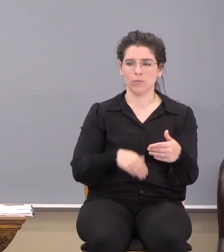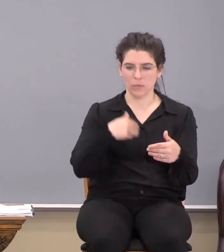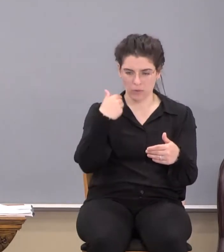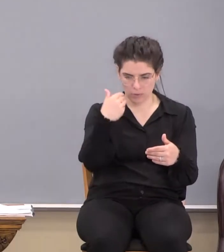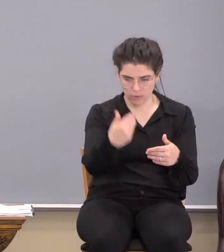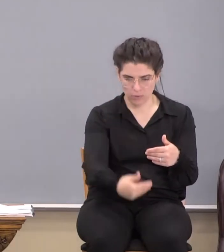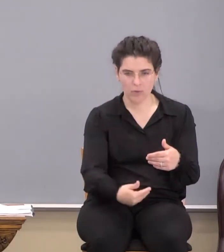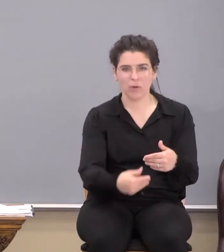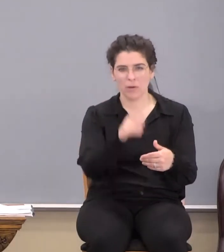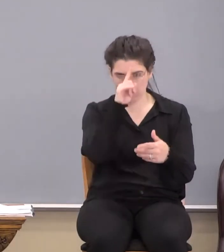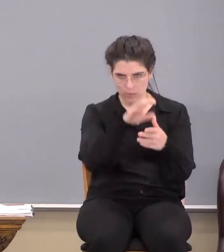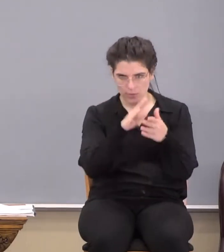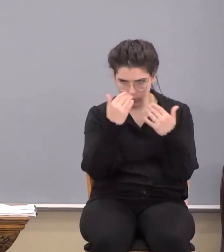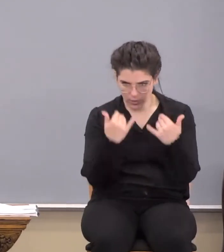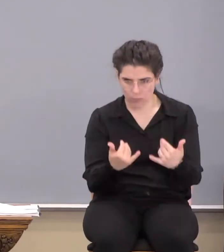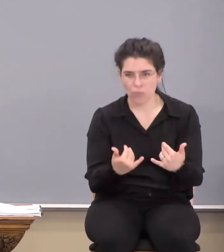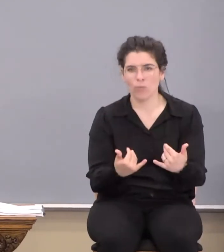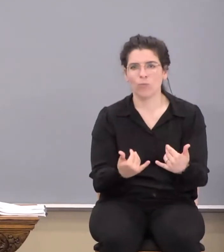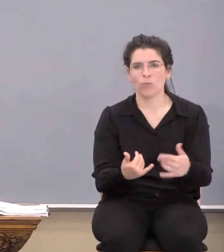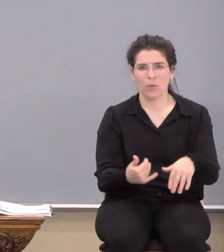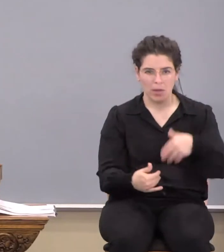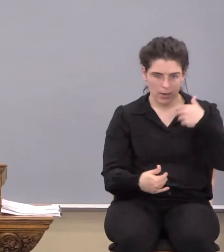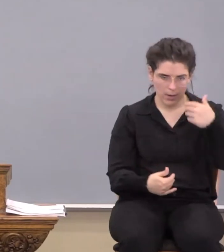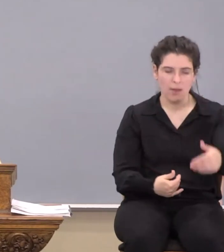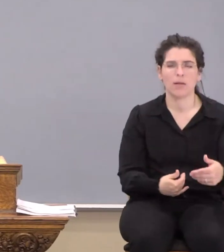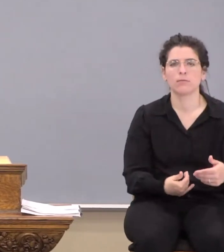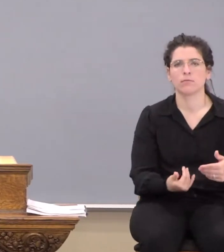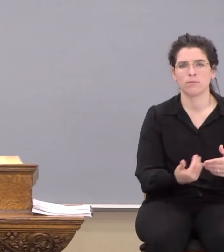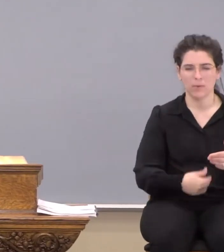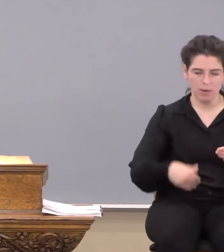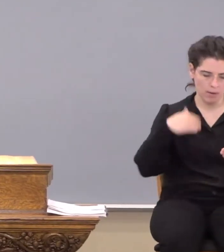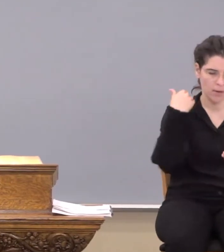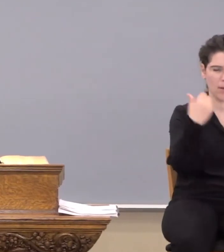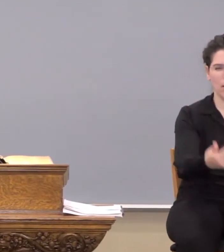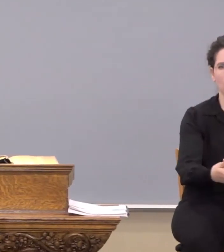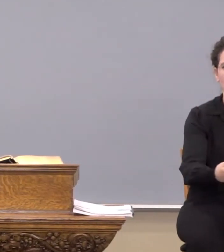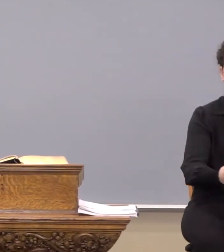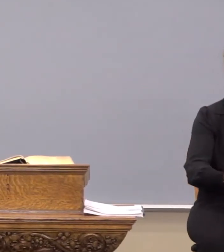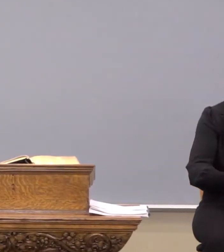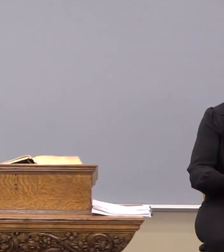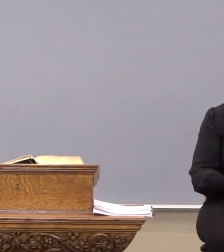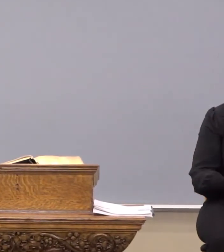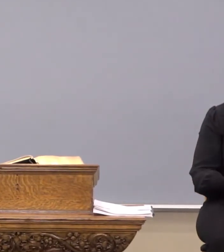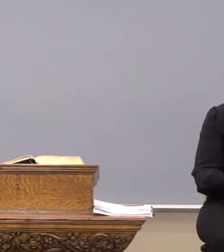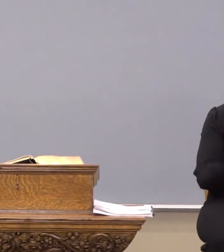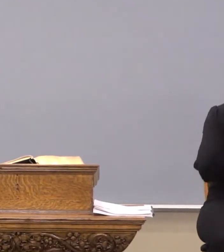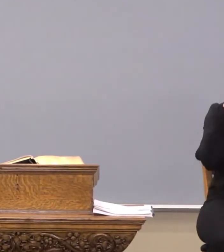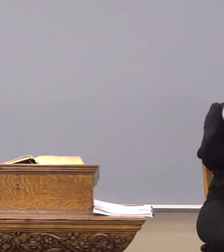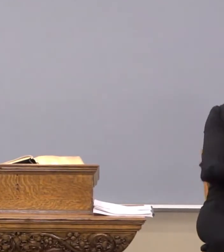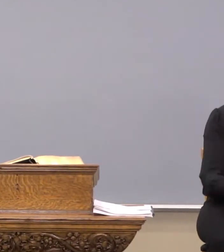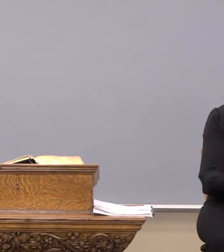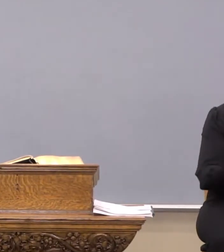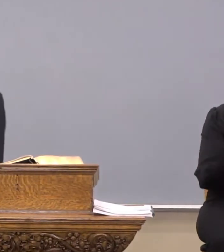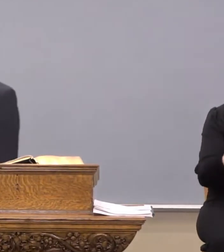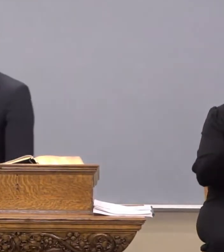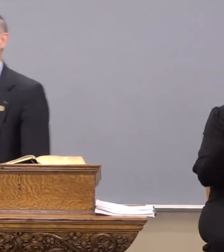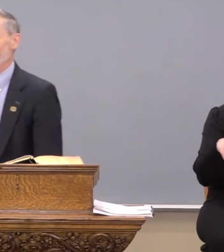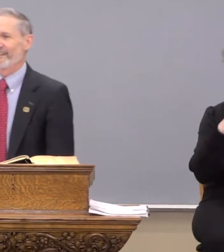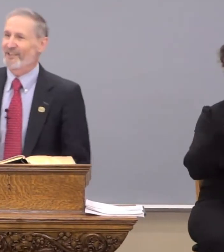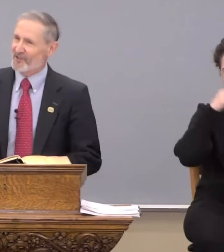And I'm going to believe you now. And I'm going to believe I'm sealed in Christ now. It's just a walk of faith. You see that?